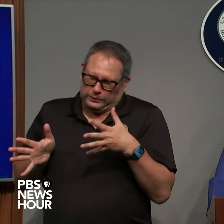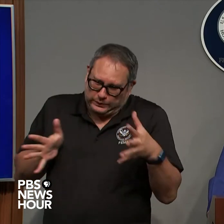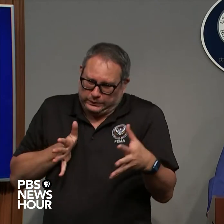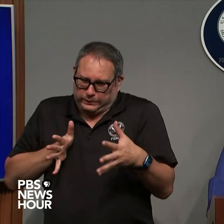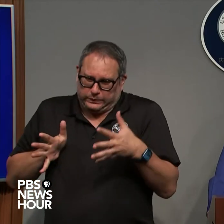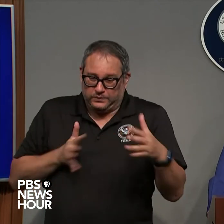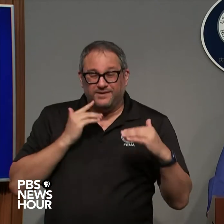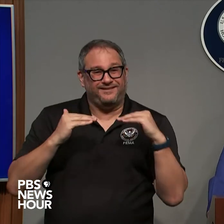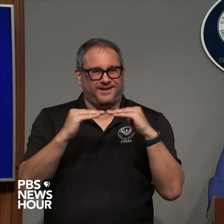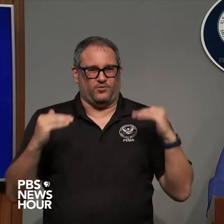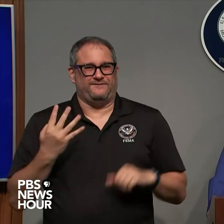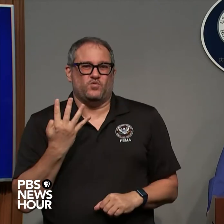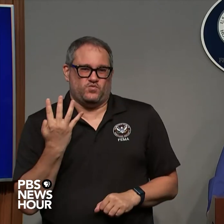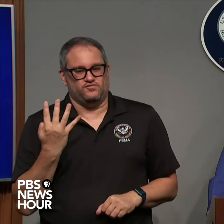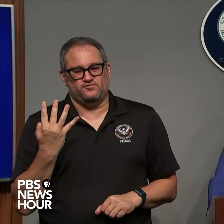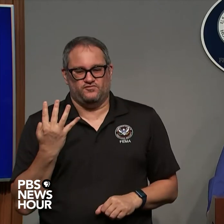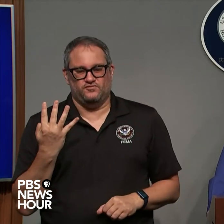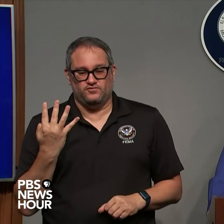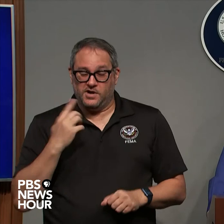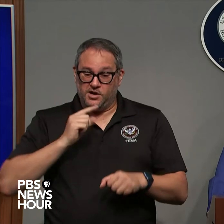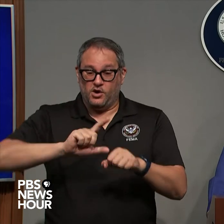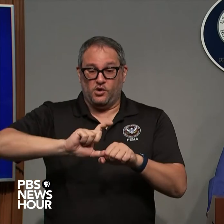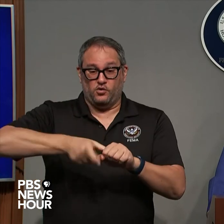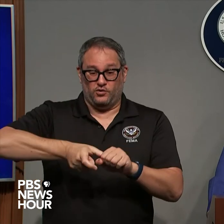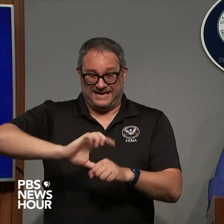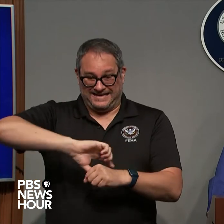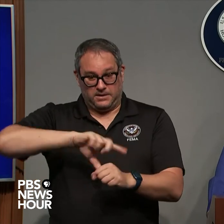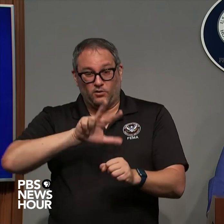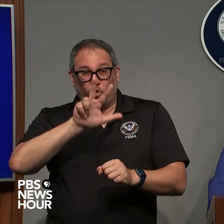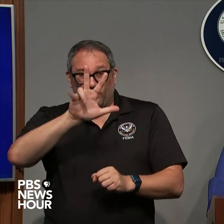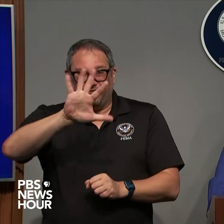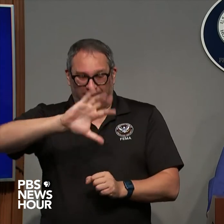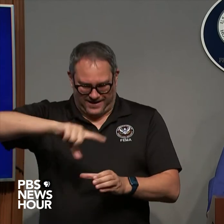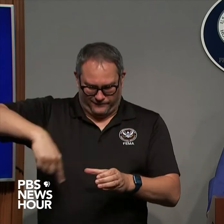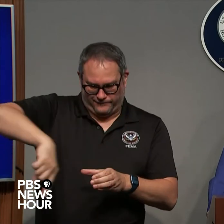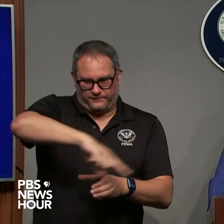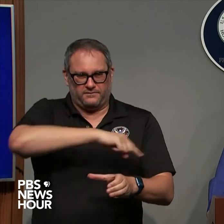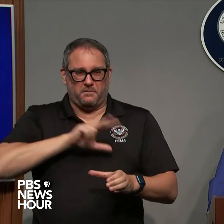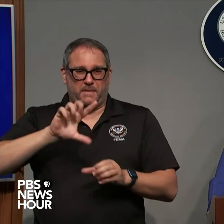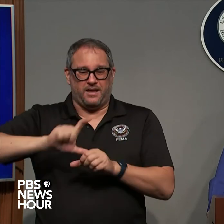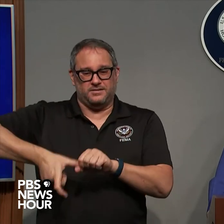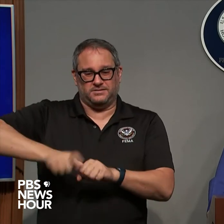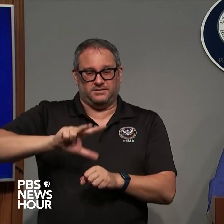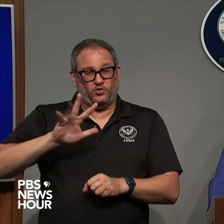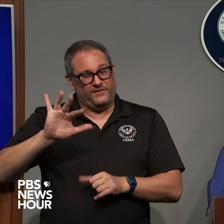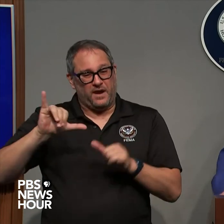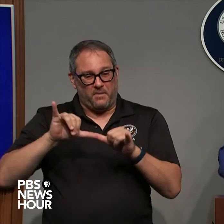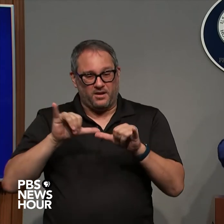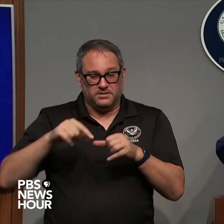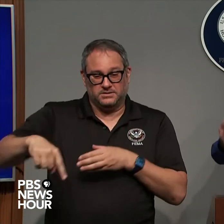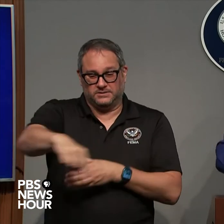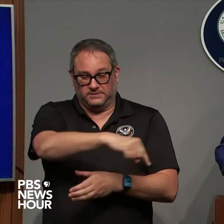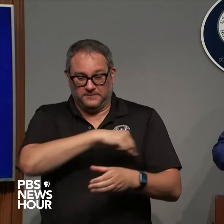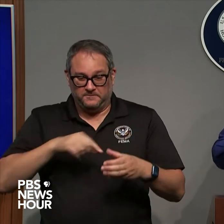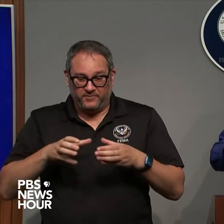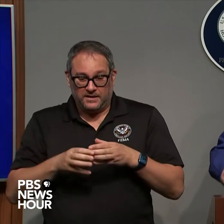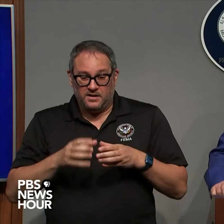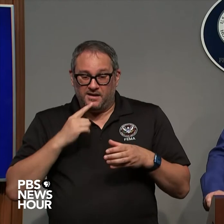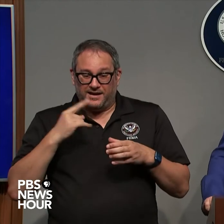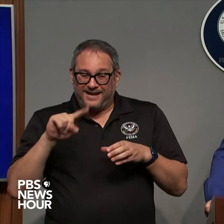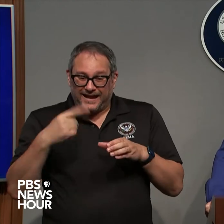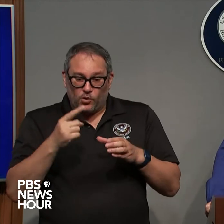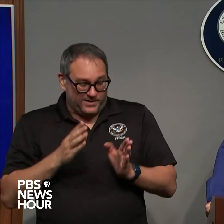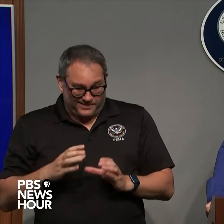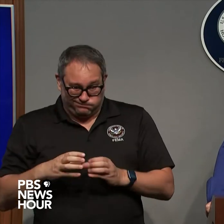radii hurricane force winds go out 35 miles from the center it's so important not to just focus on that center line right it's big 35